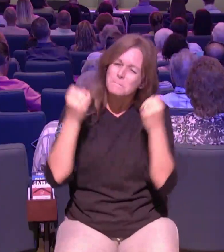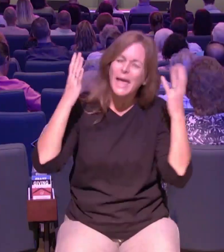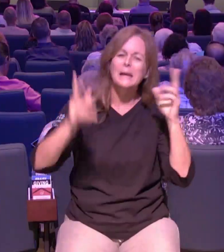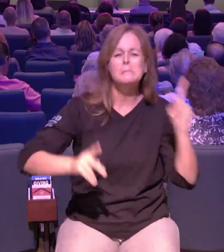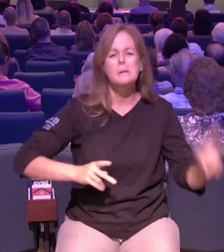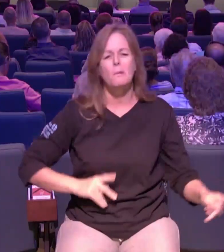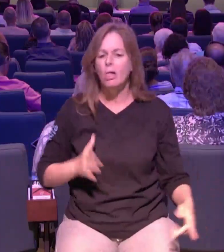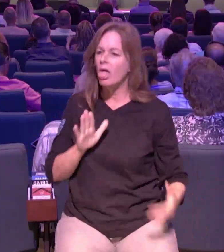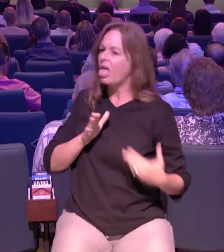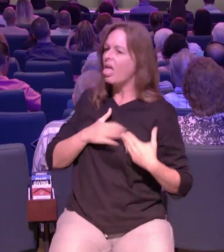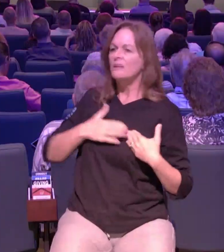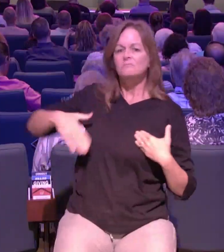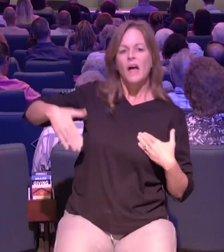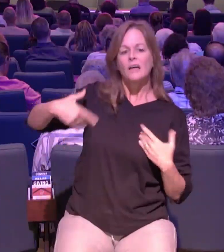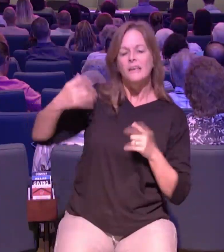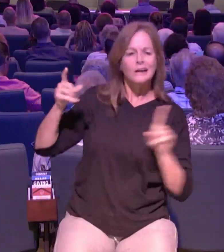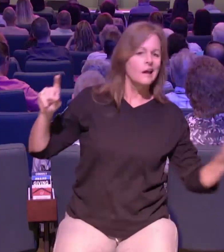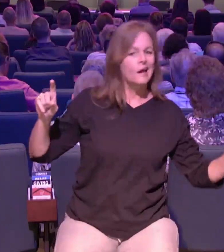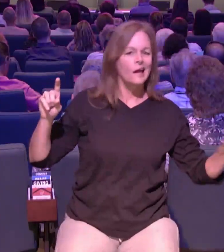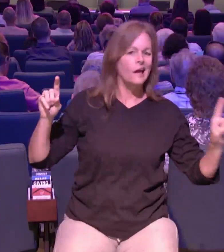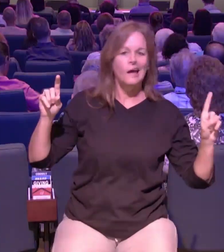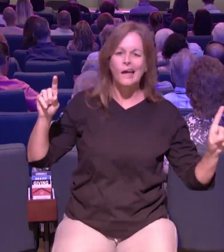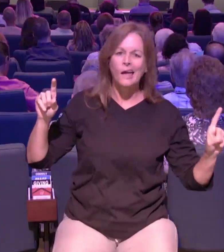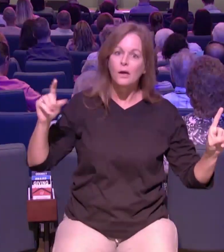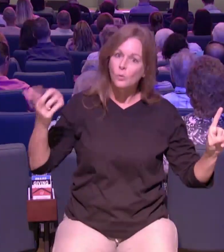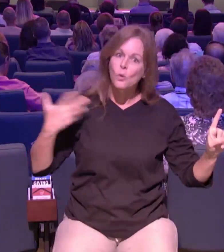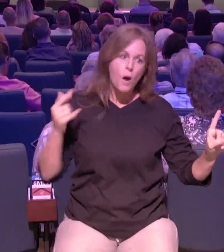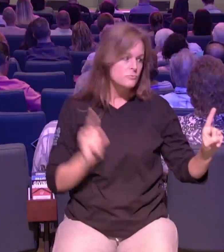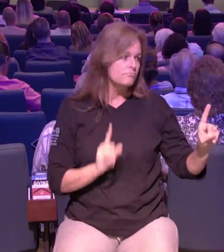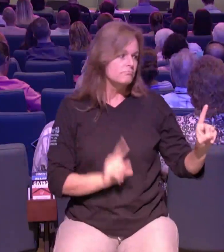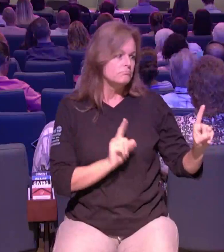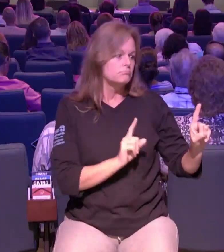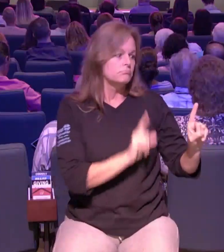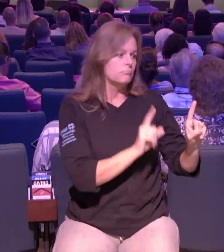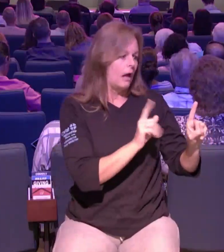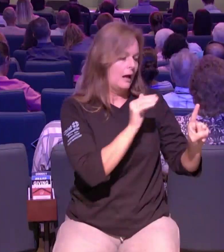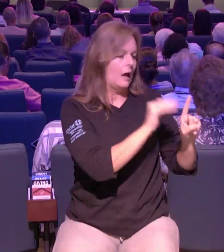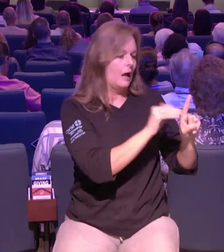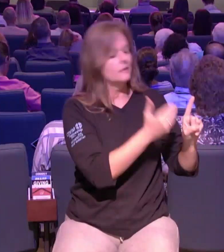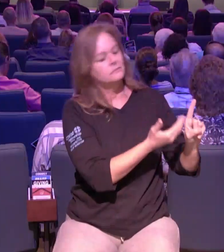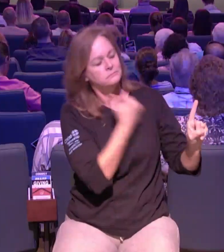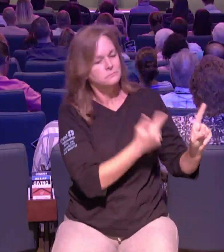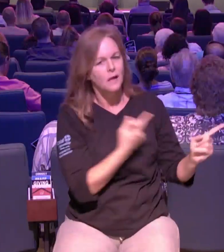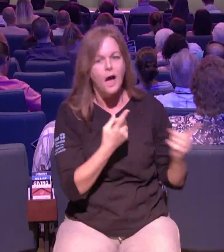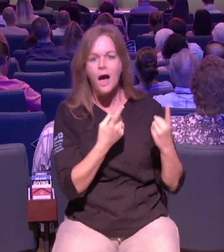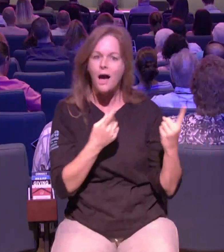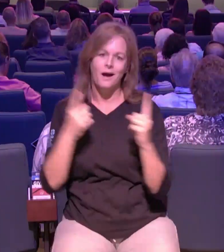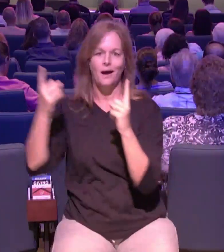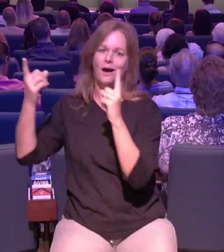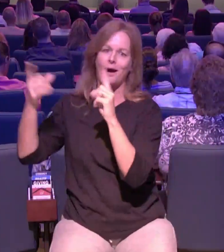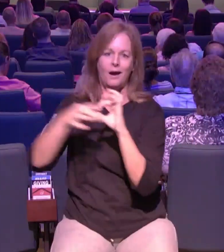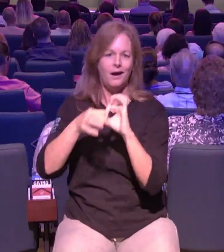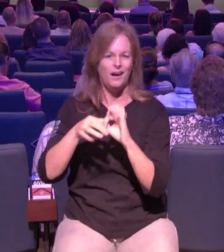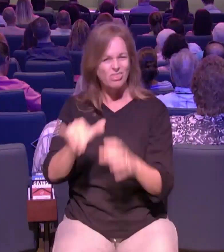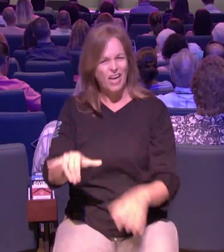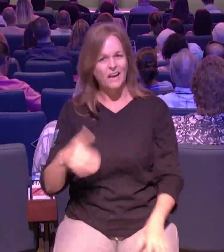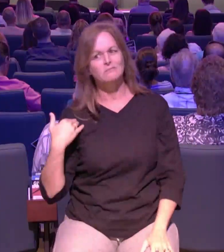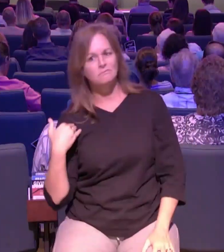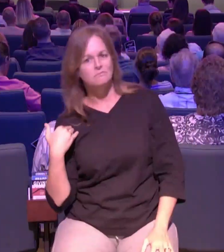we got to reach people and here's what i know when when we get people to jesus he always gives them more than they